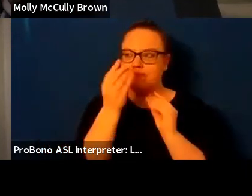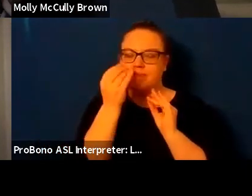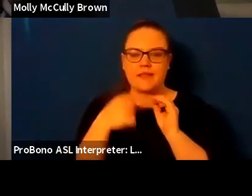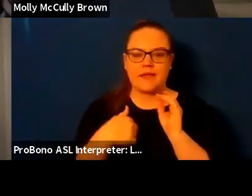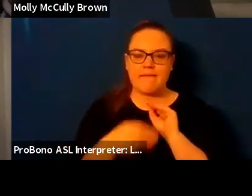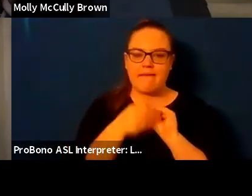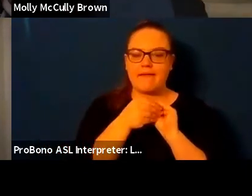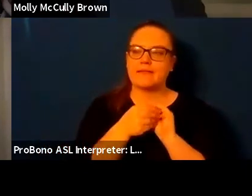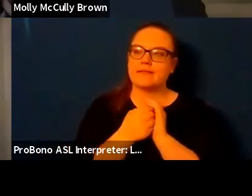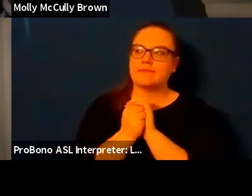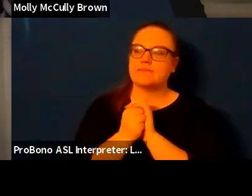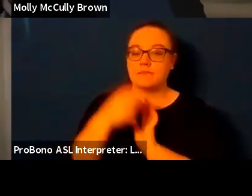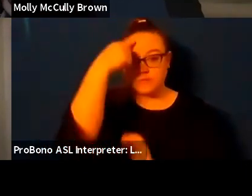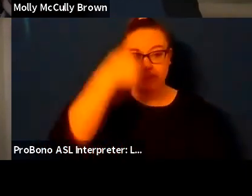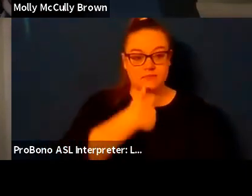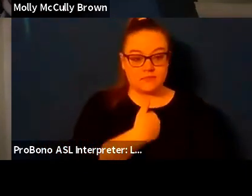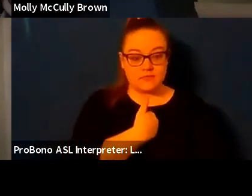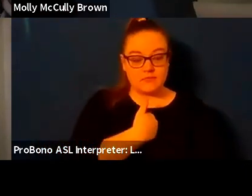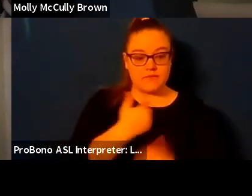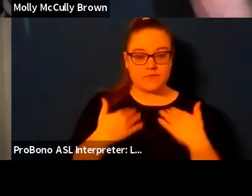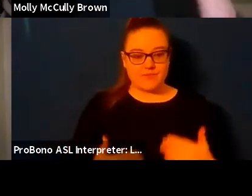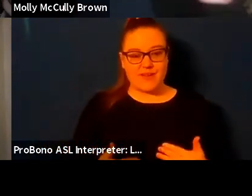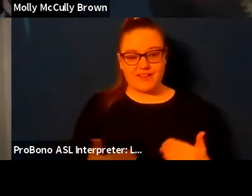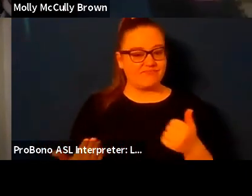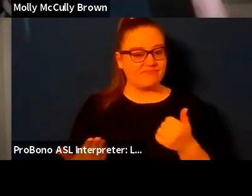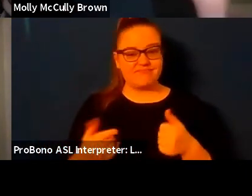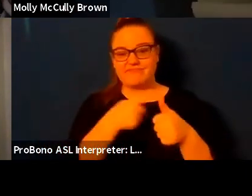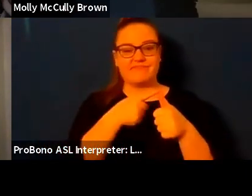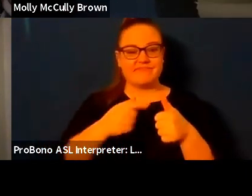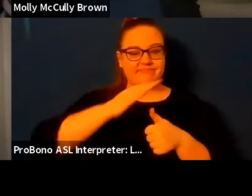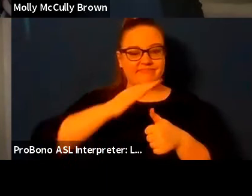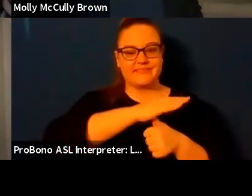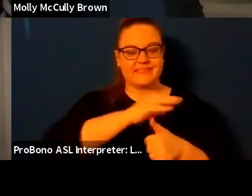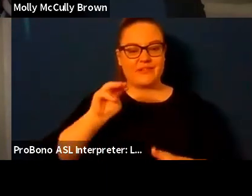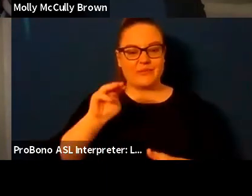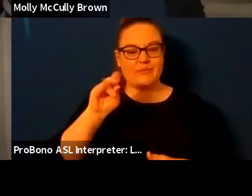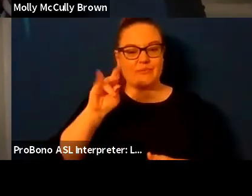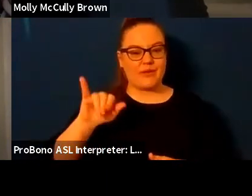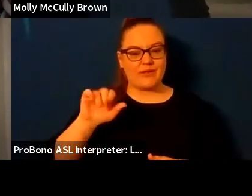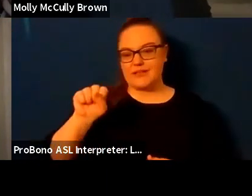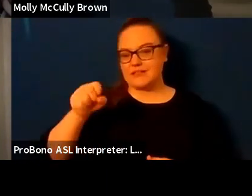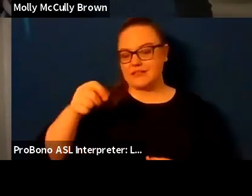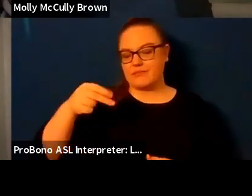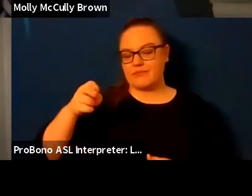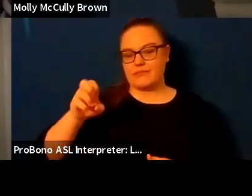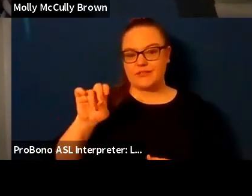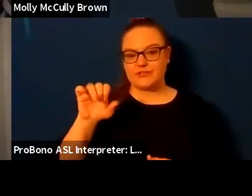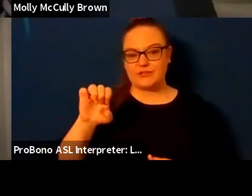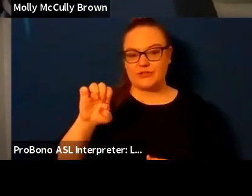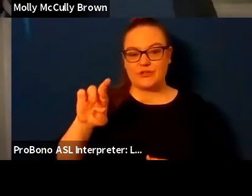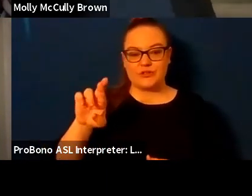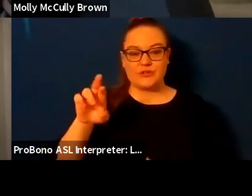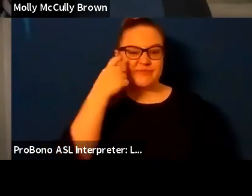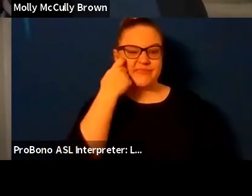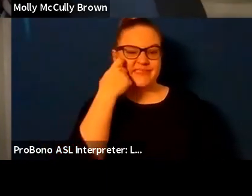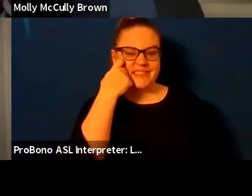me i think that um the body comes first as as molly spencer said like that there are things that i know